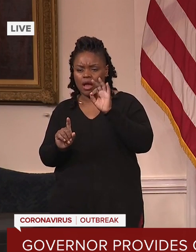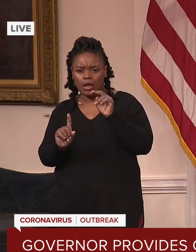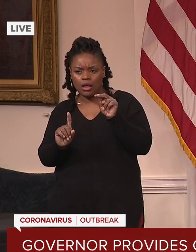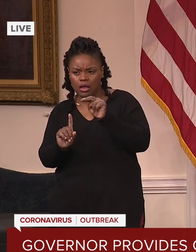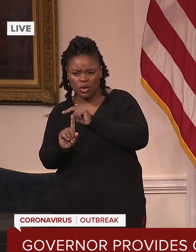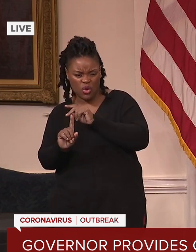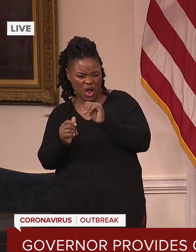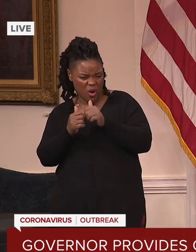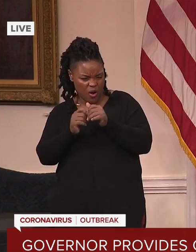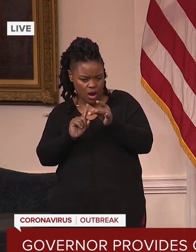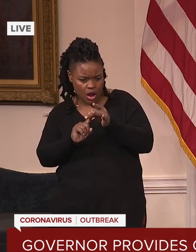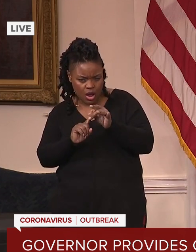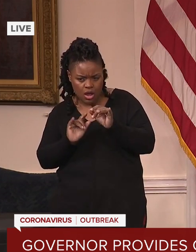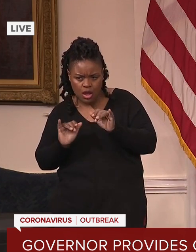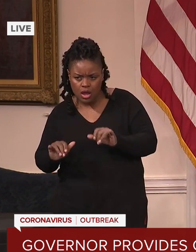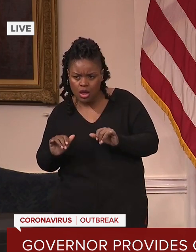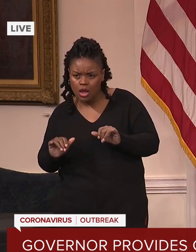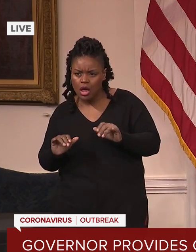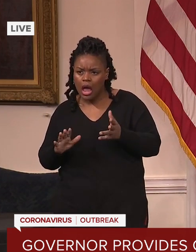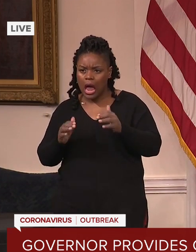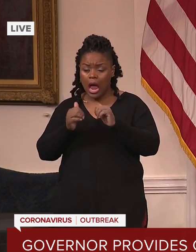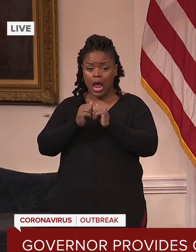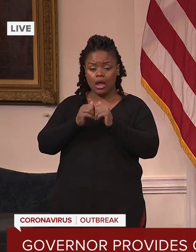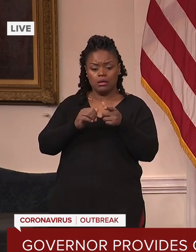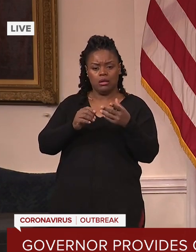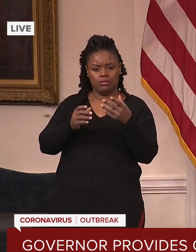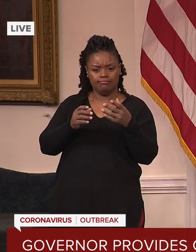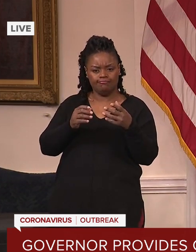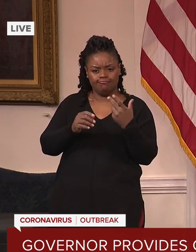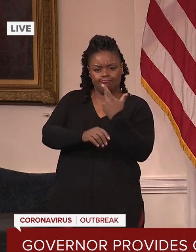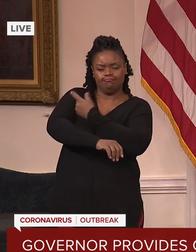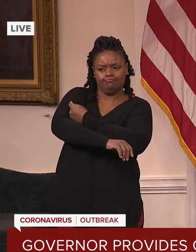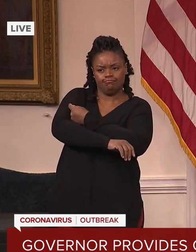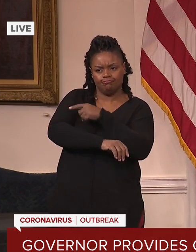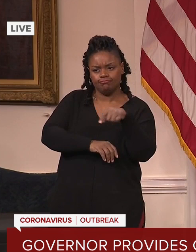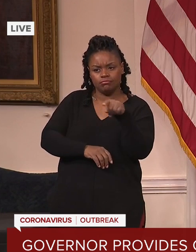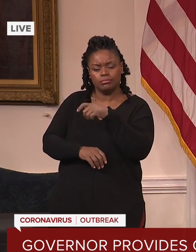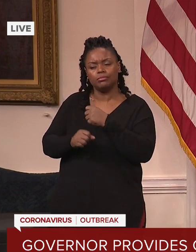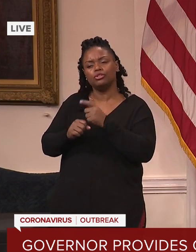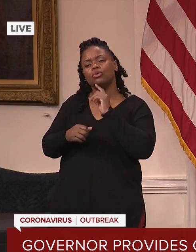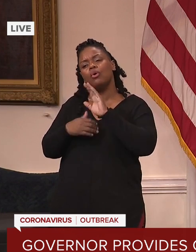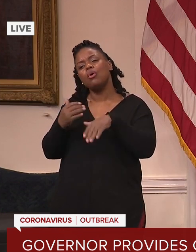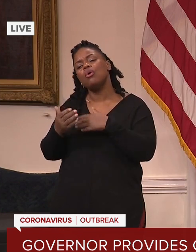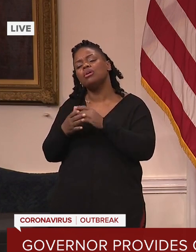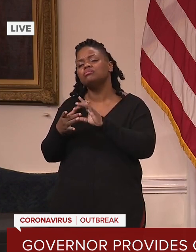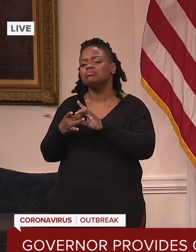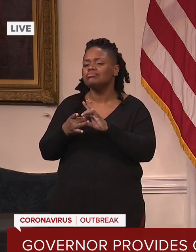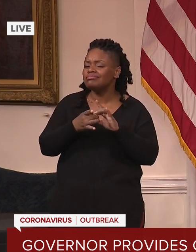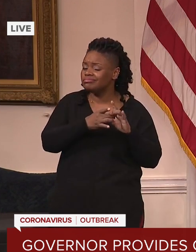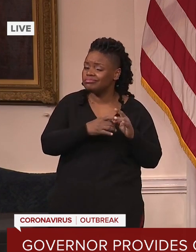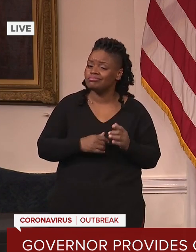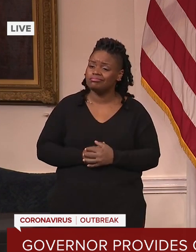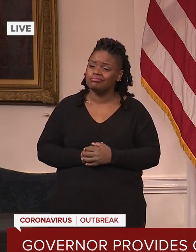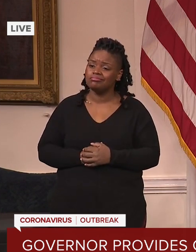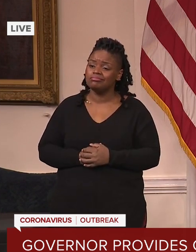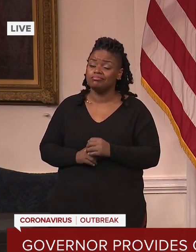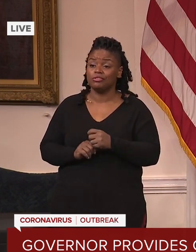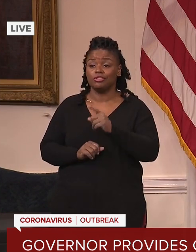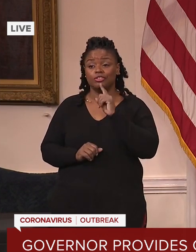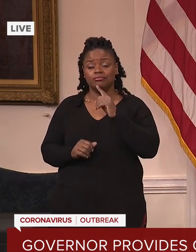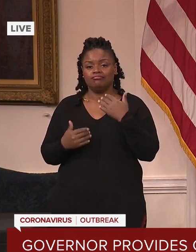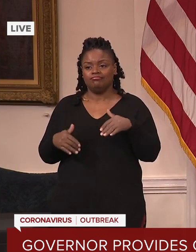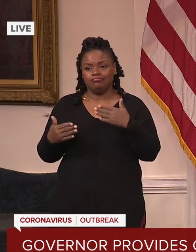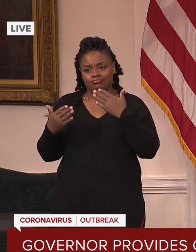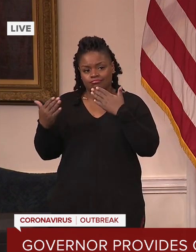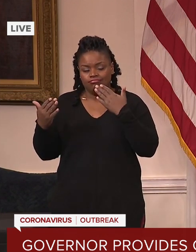vaccination effort across the state. And so it is all hands on deck. And so we very much appreciate the support of the governor as